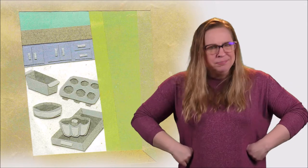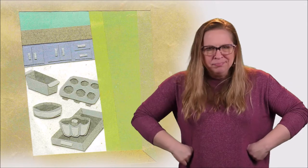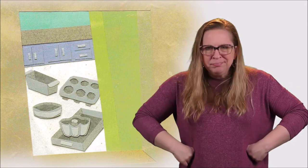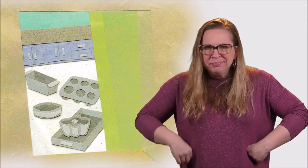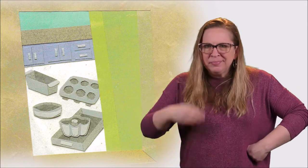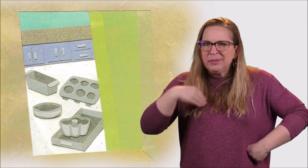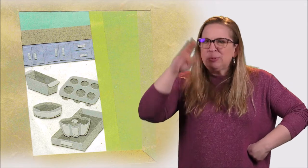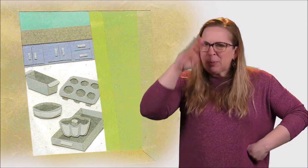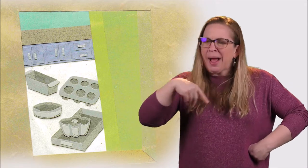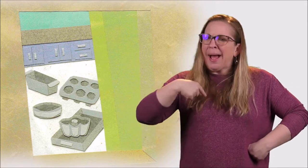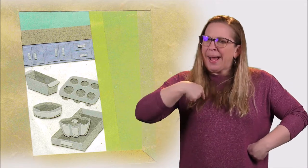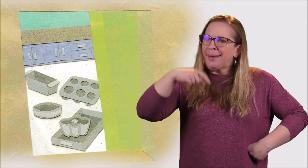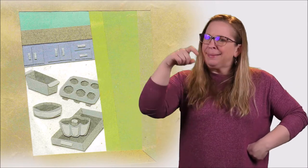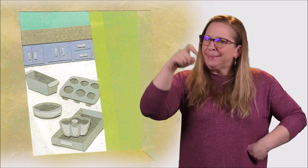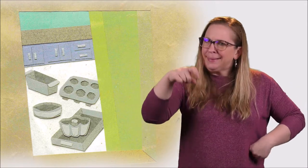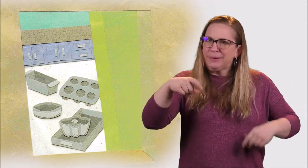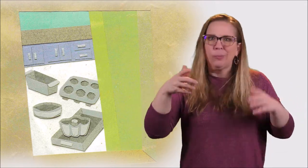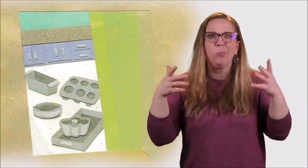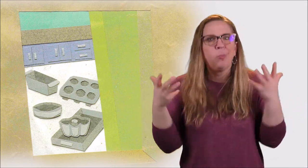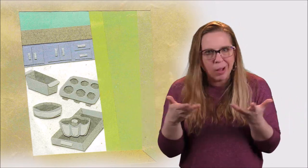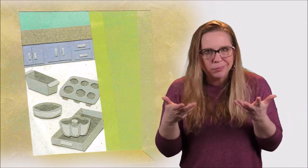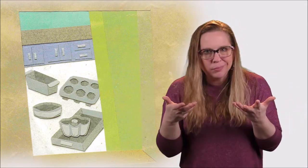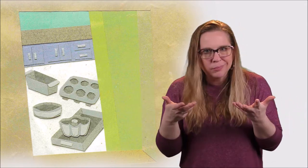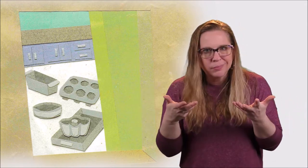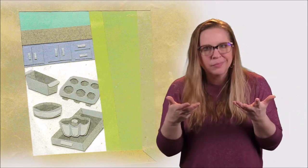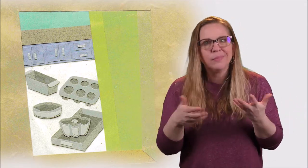Cluck, she said, I need a pizza pan.